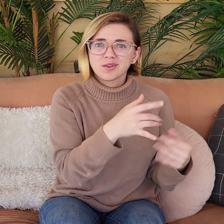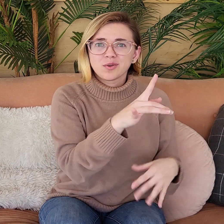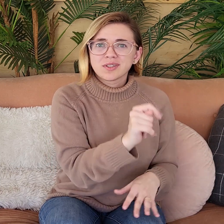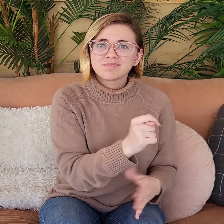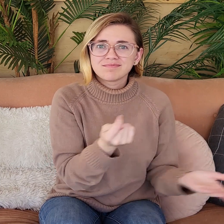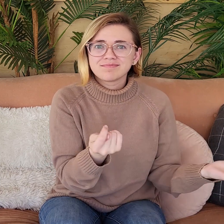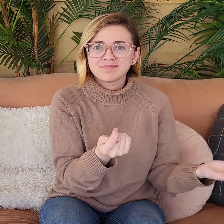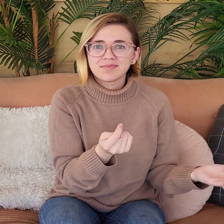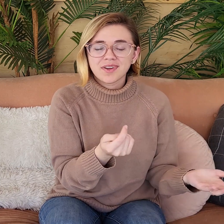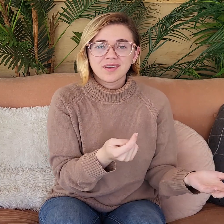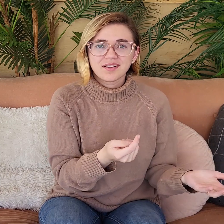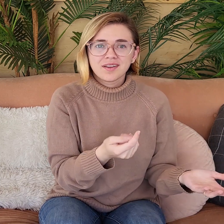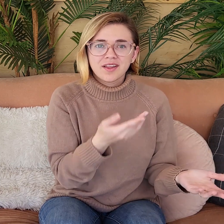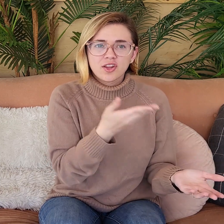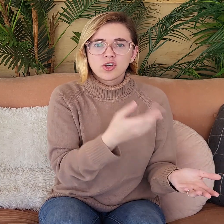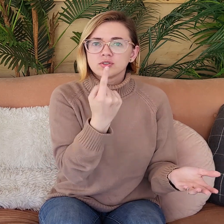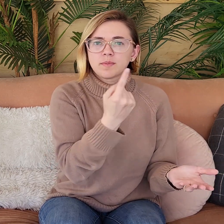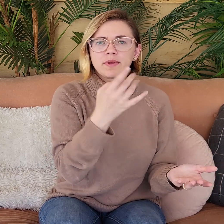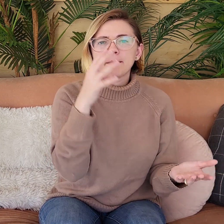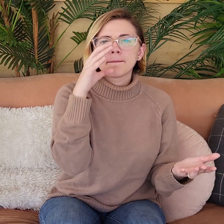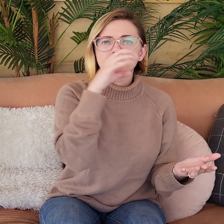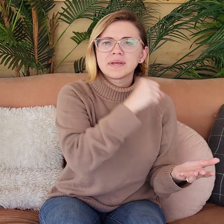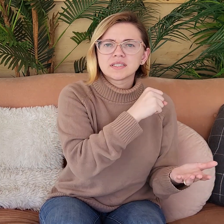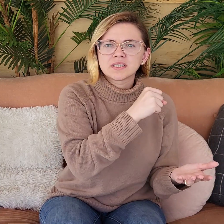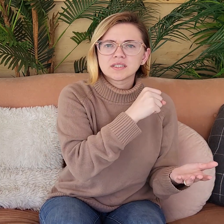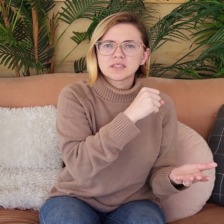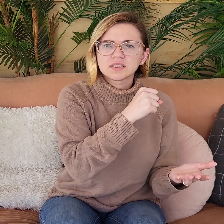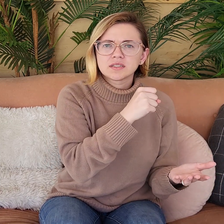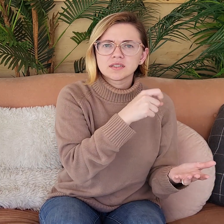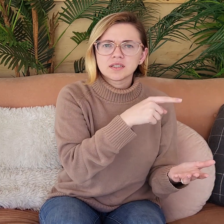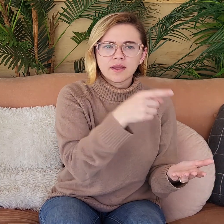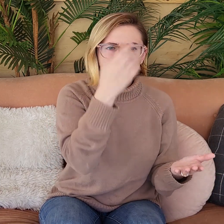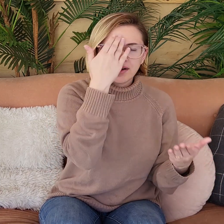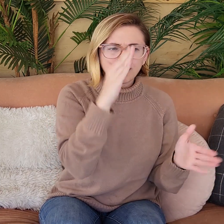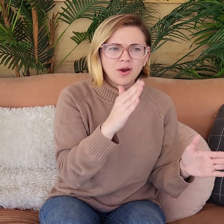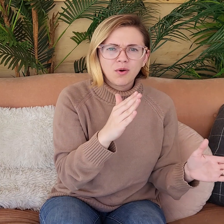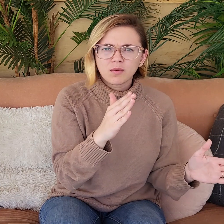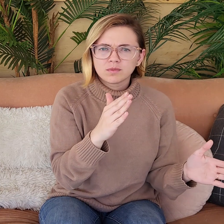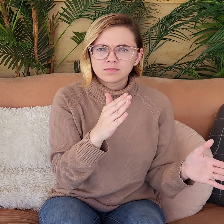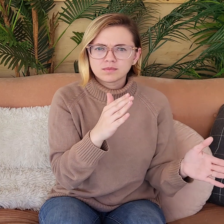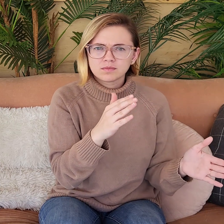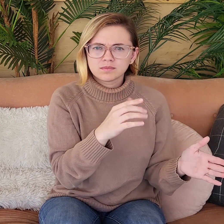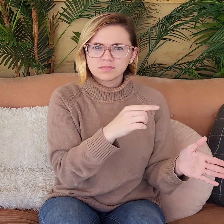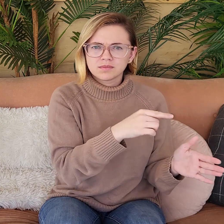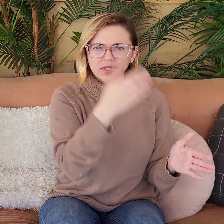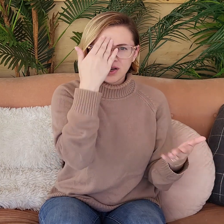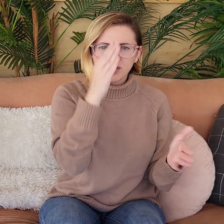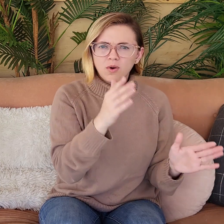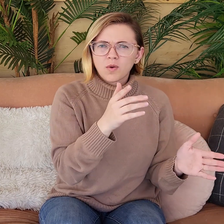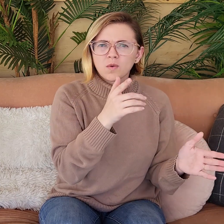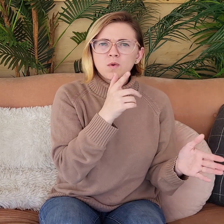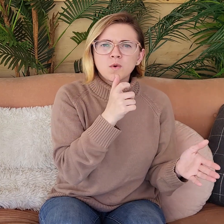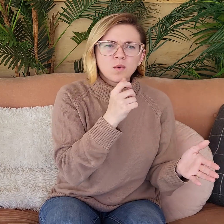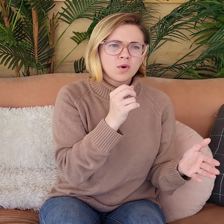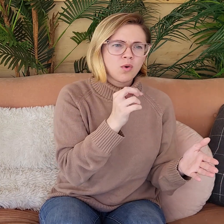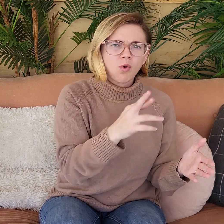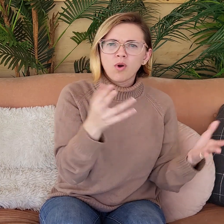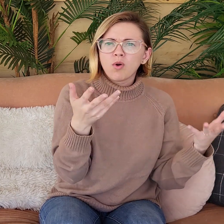You can't do it. There's something missing and they don't know. They don't know